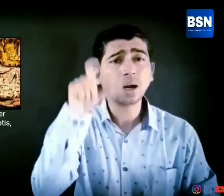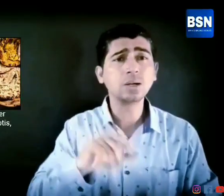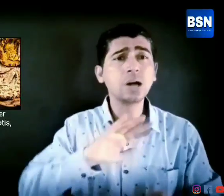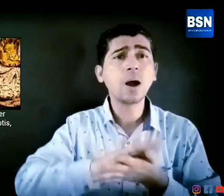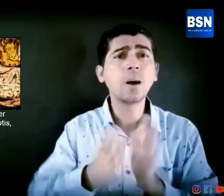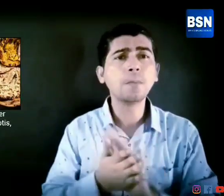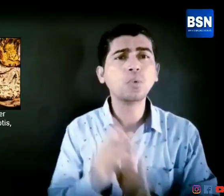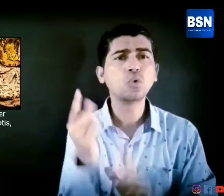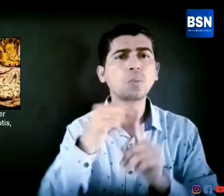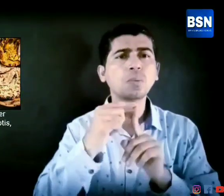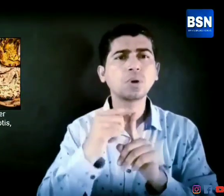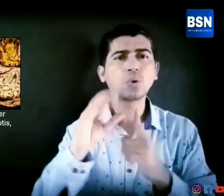Mommy...